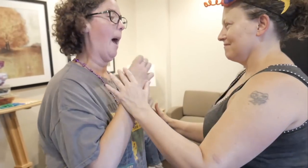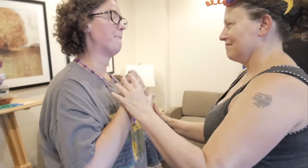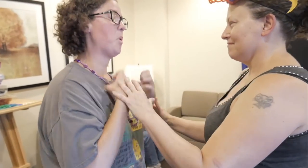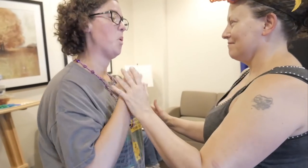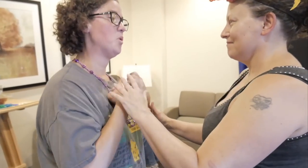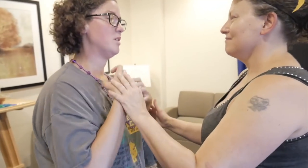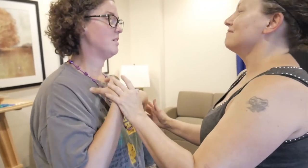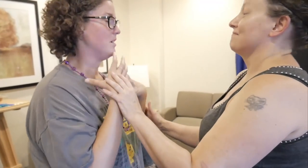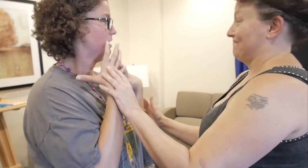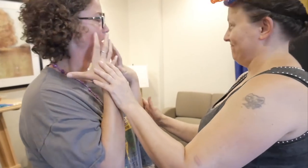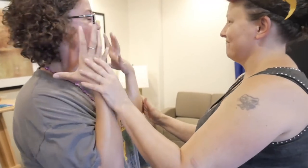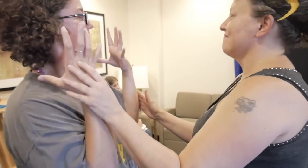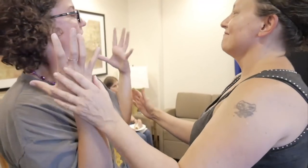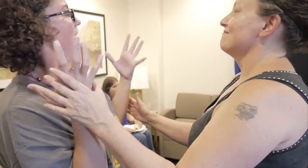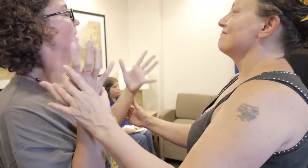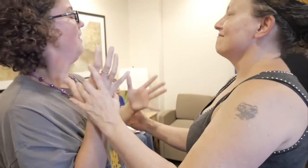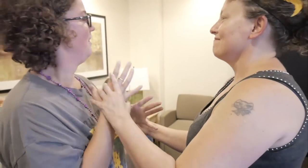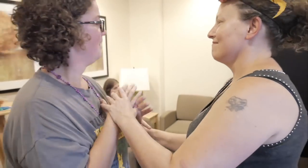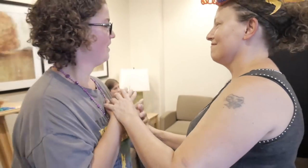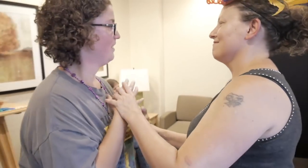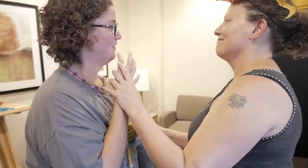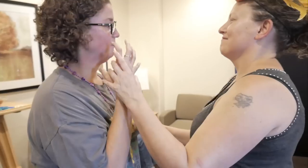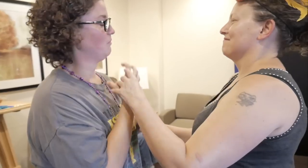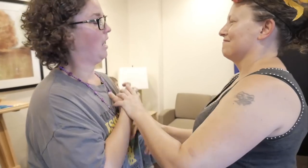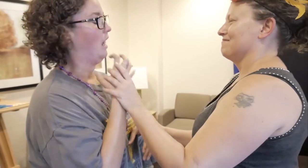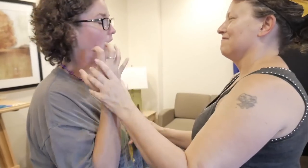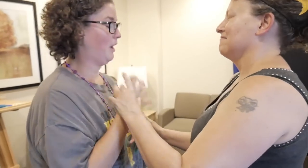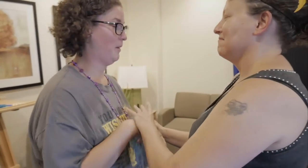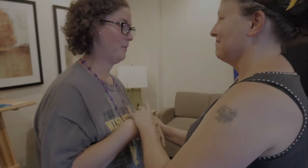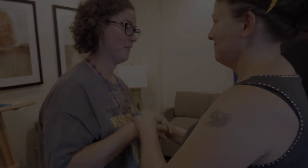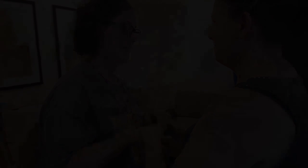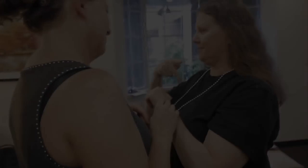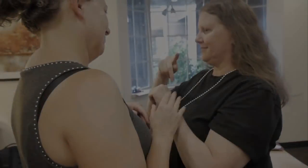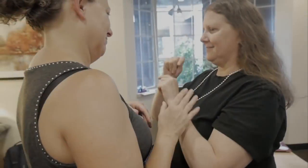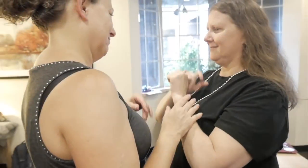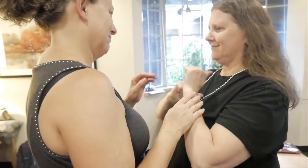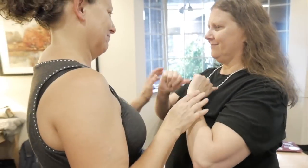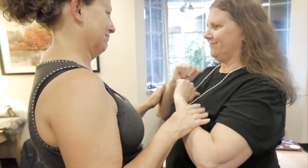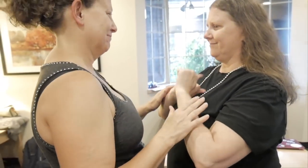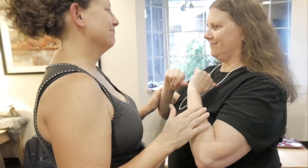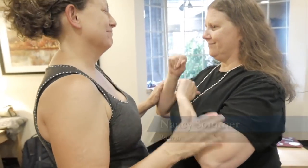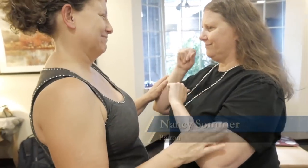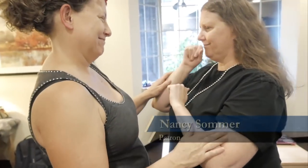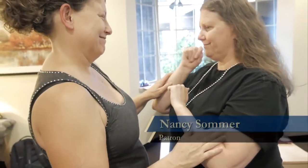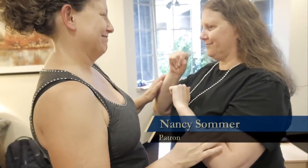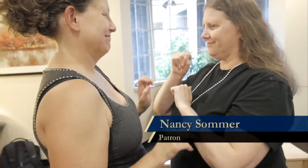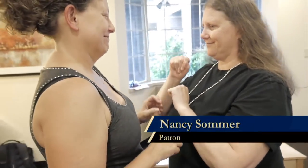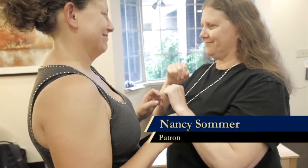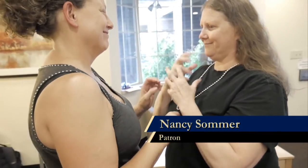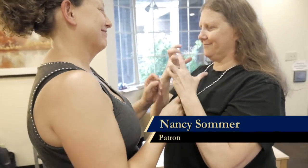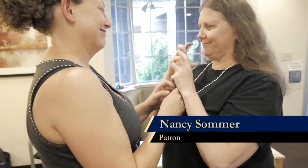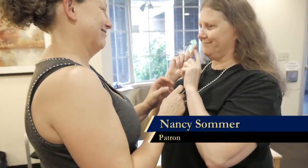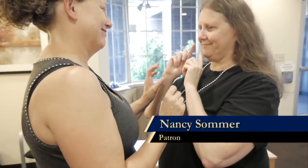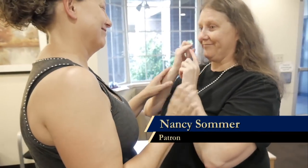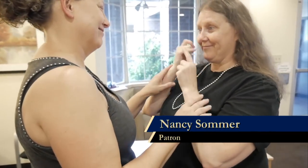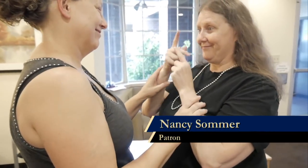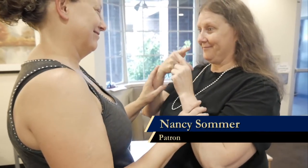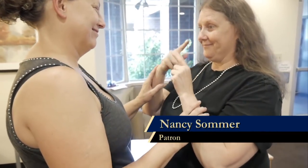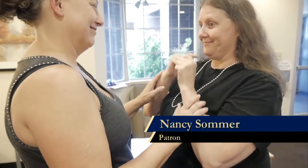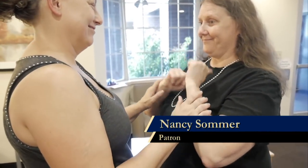the emotions. Just wow. It was cool. I love P.T. plays.